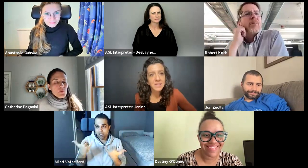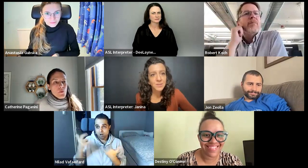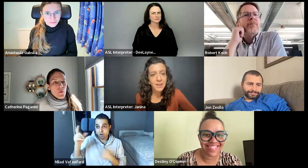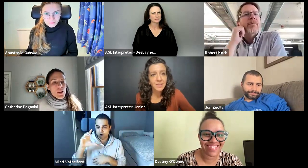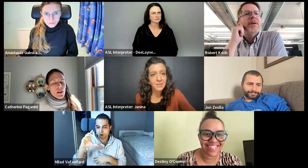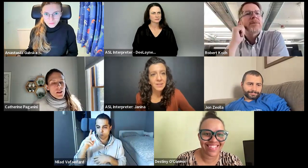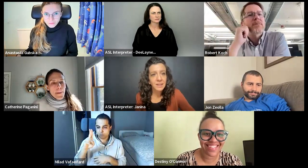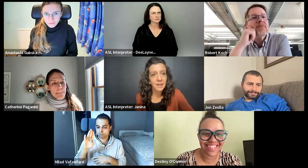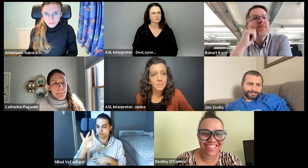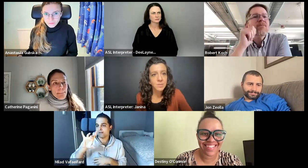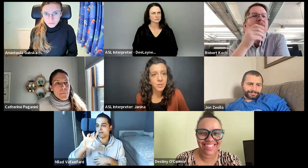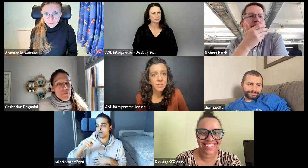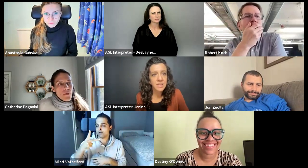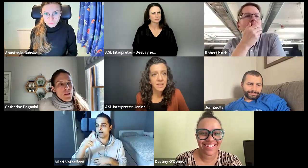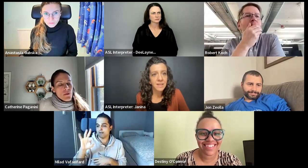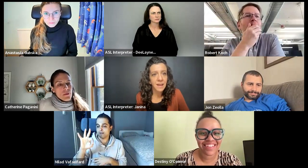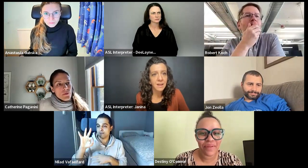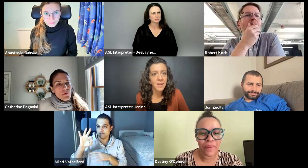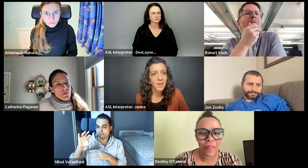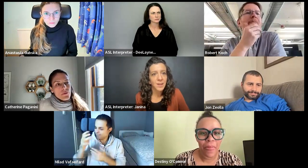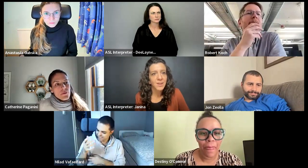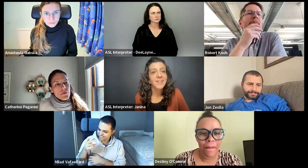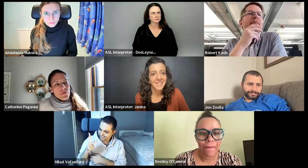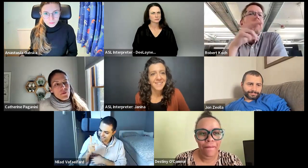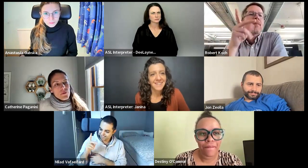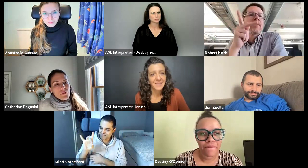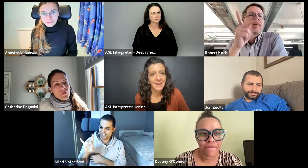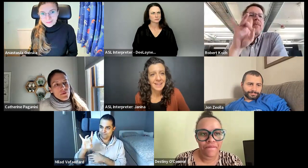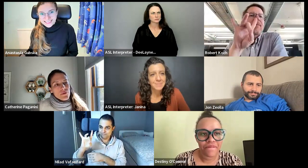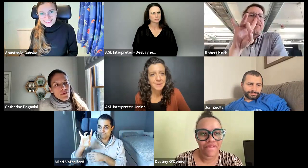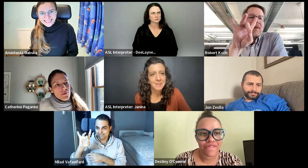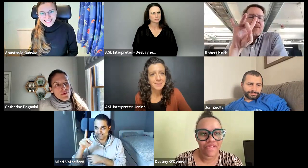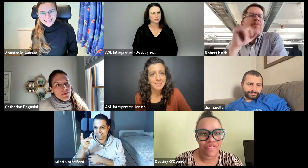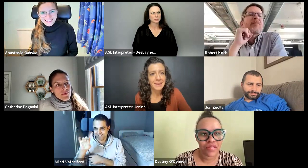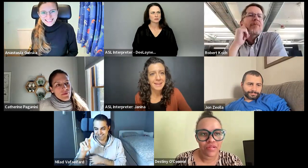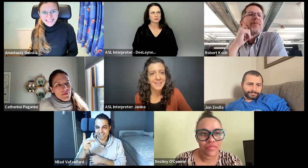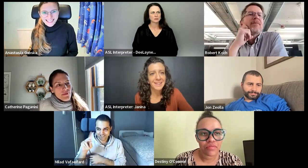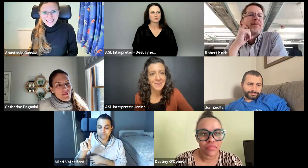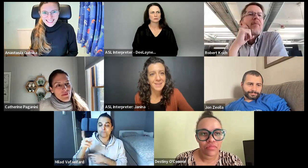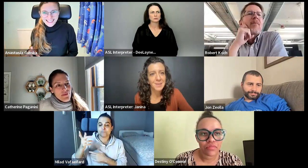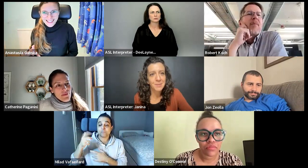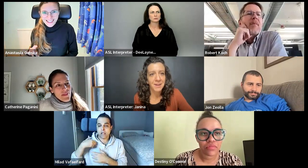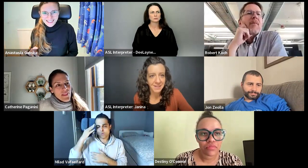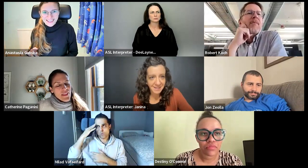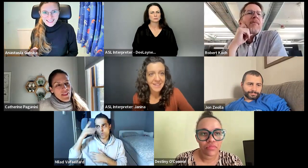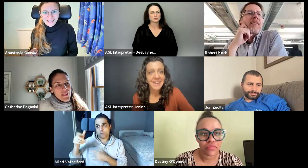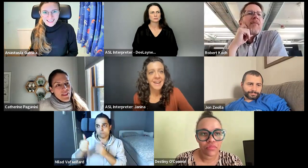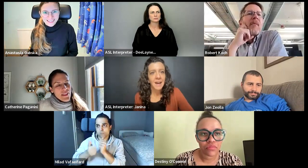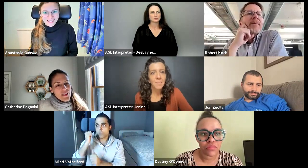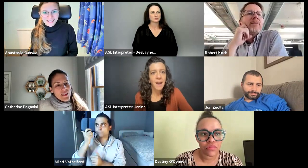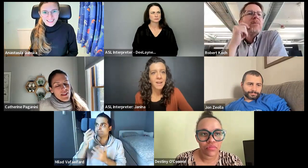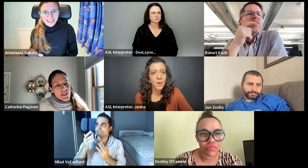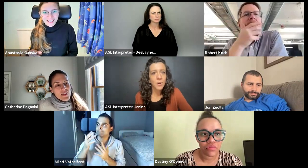So, I want to ask you, Catherine. So, you're saying that, oh, I can't spell it. Okay, KubeCon.